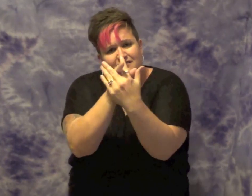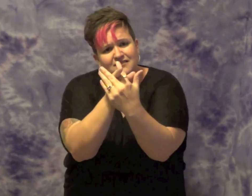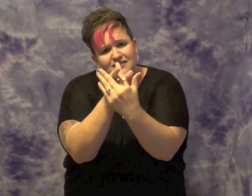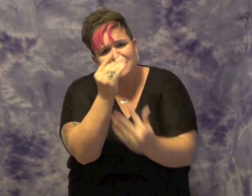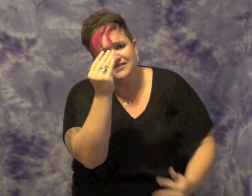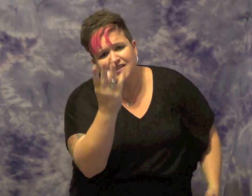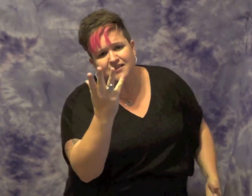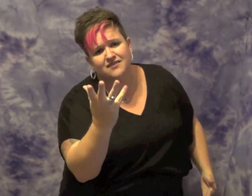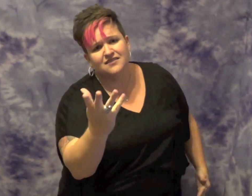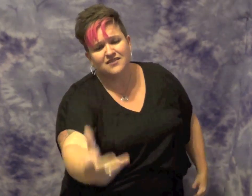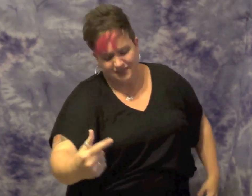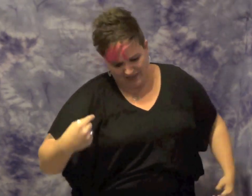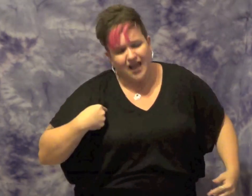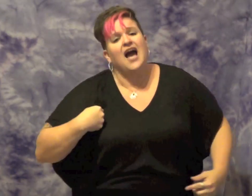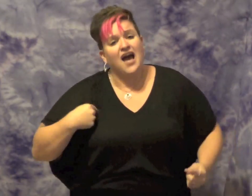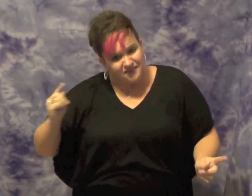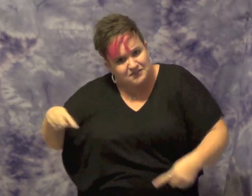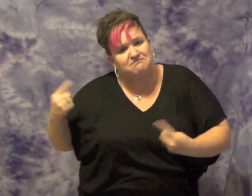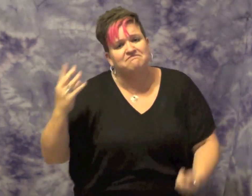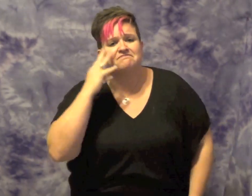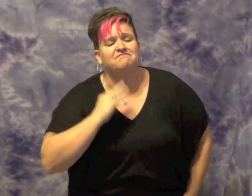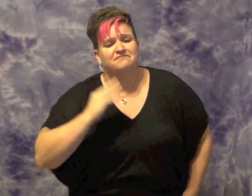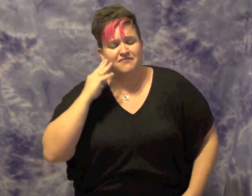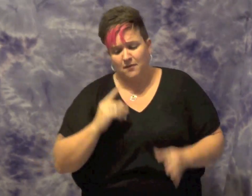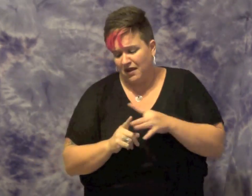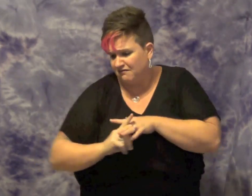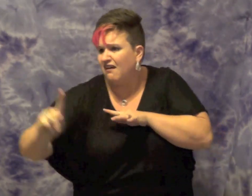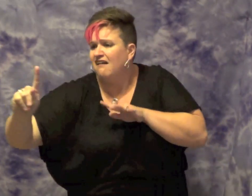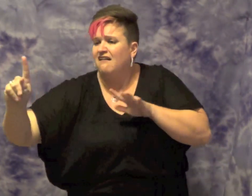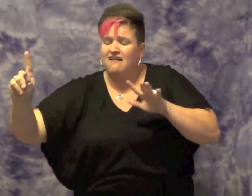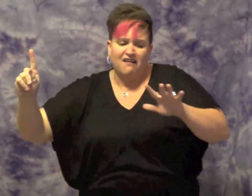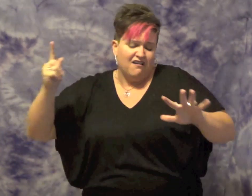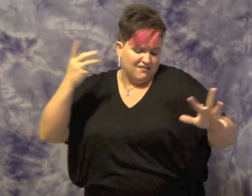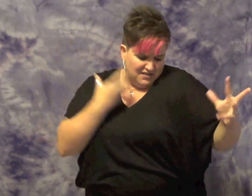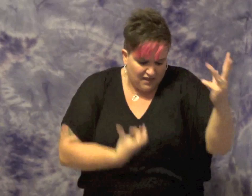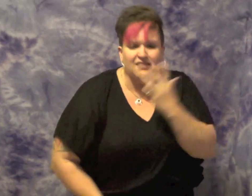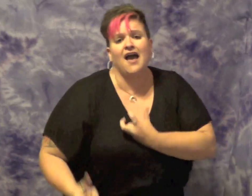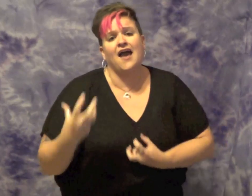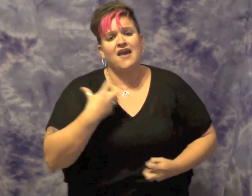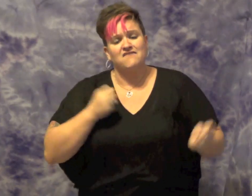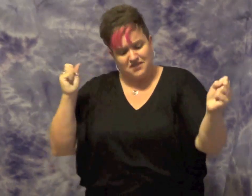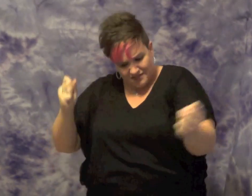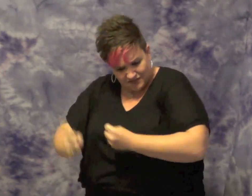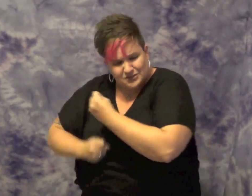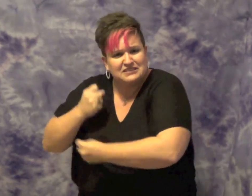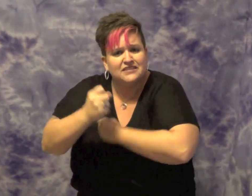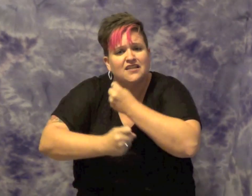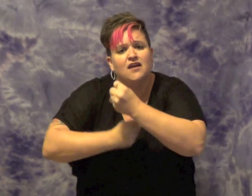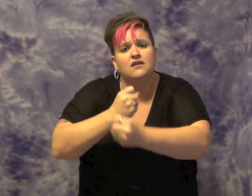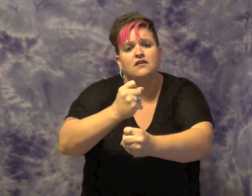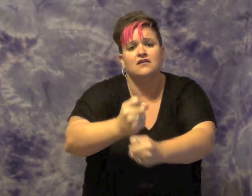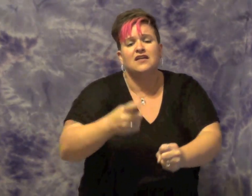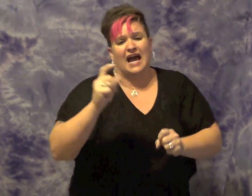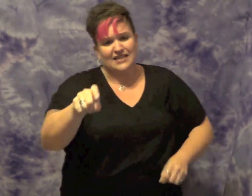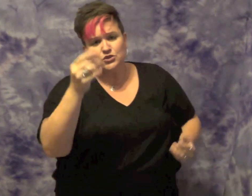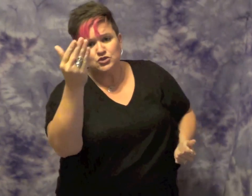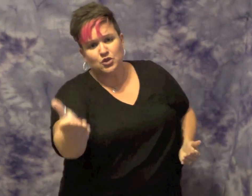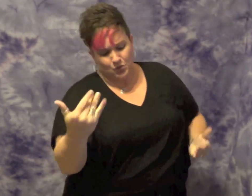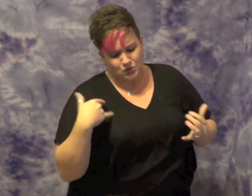And I've been running all my life. And I need you to stay.